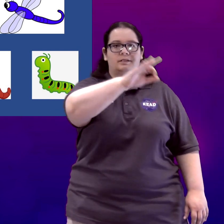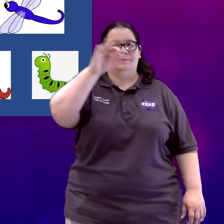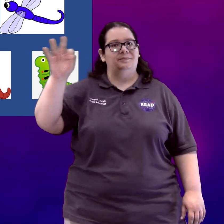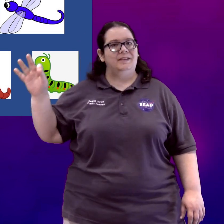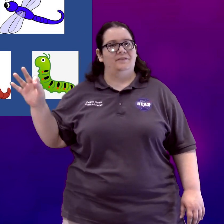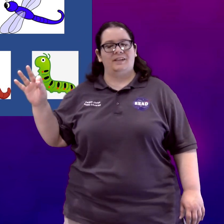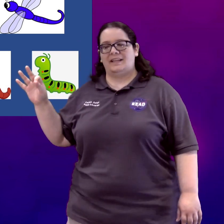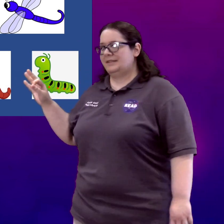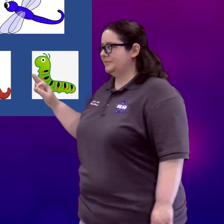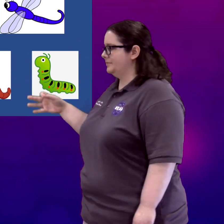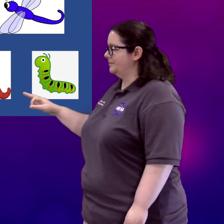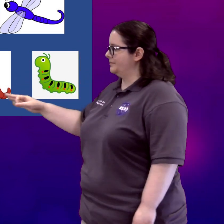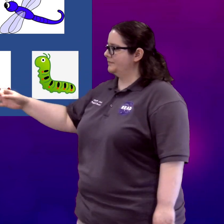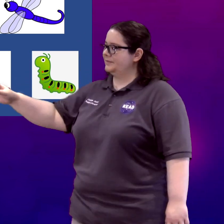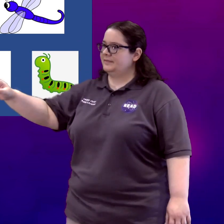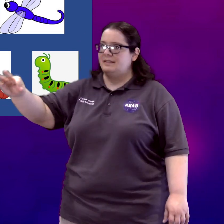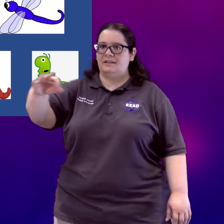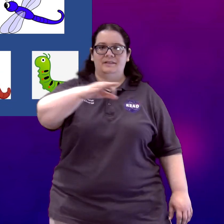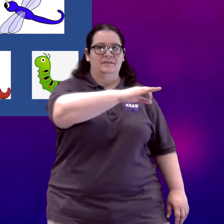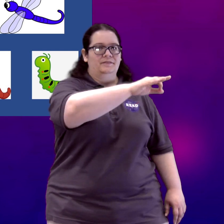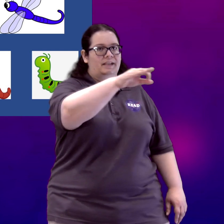So fly, fly.